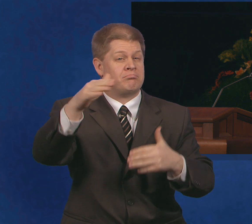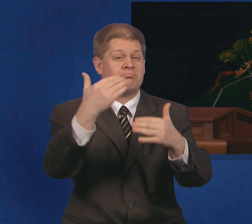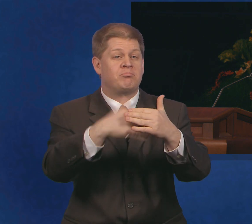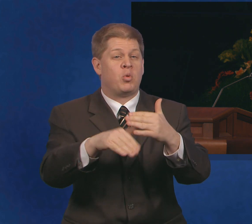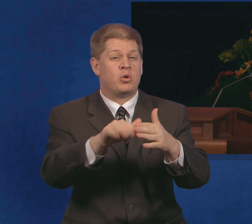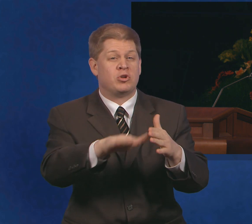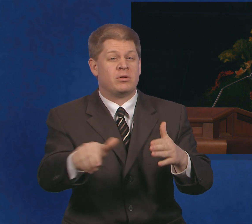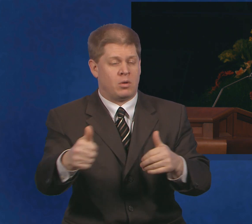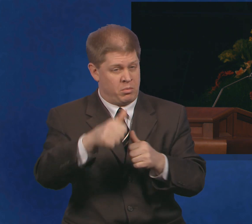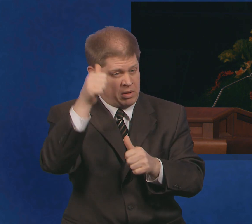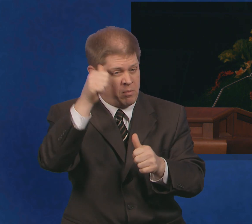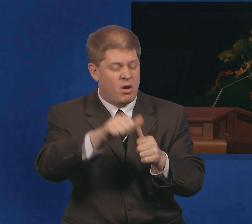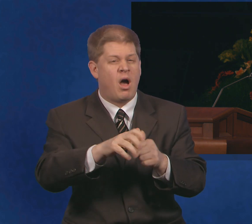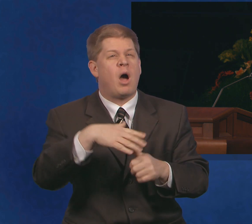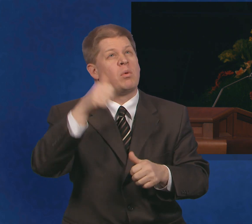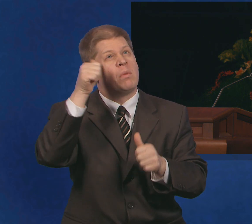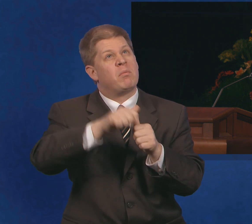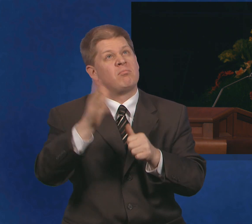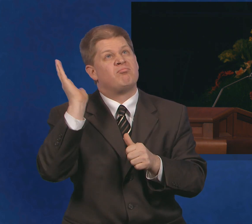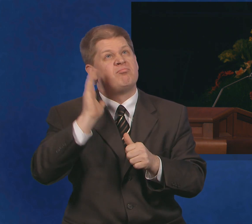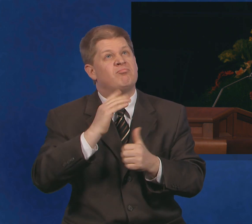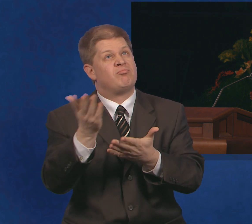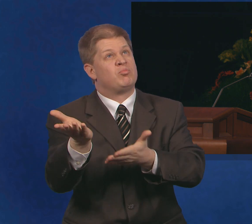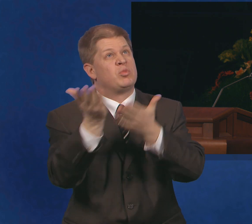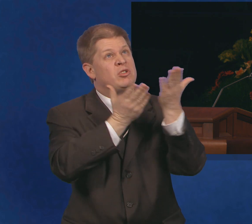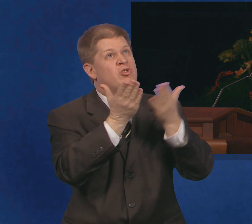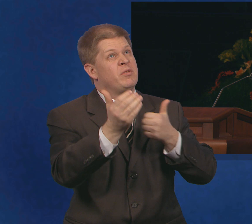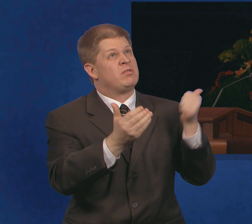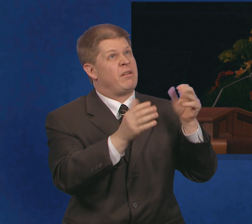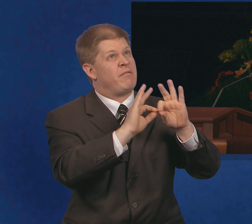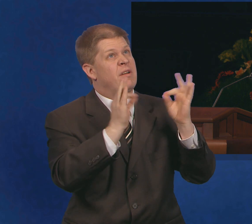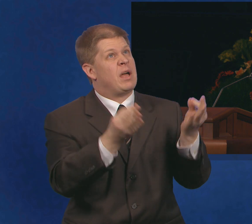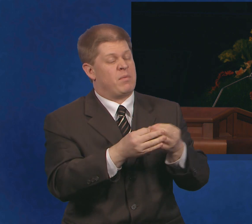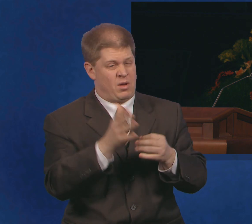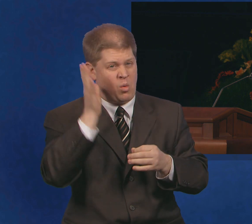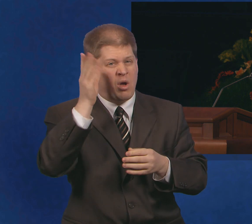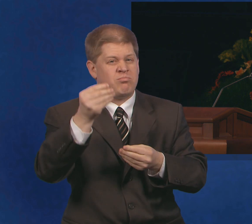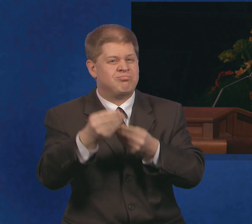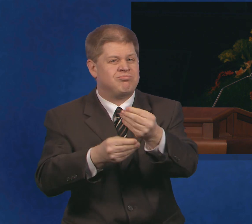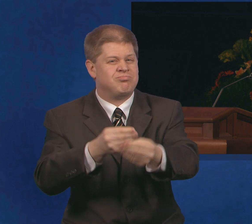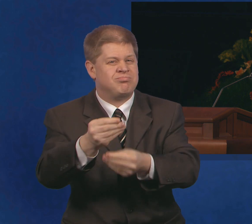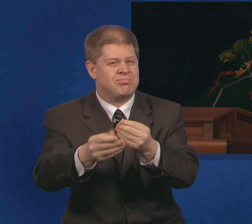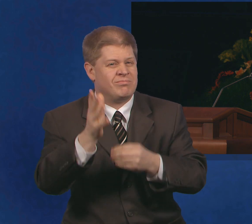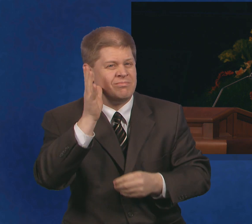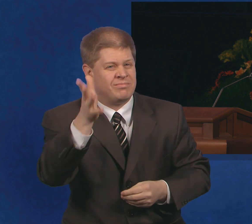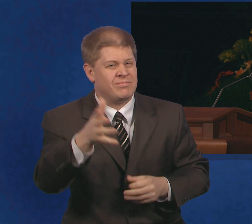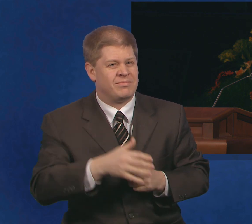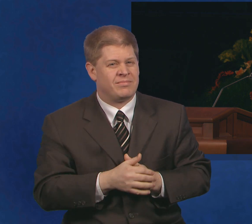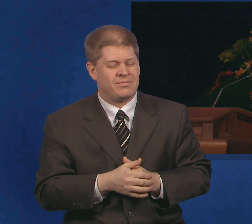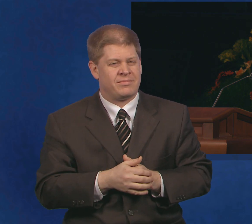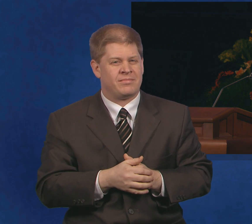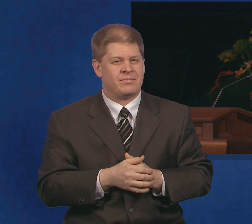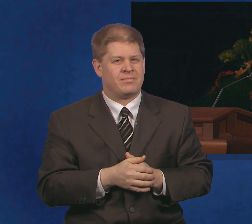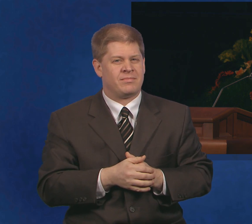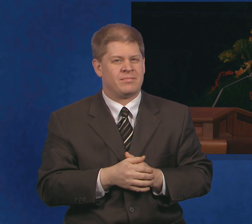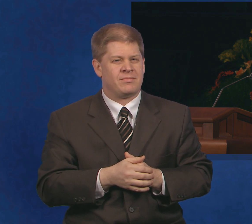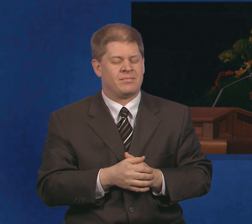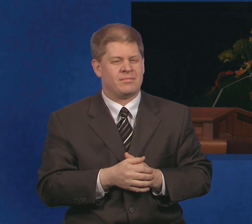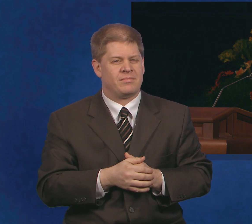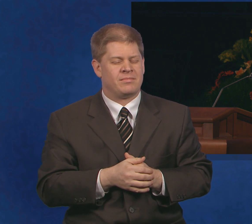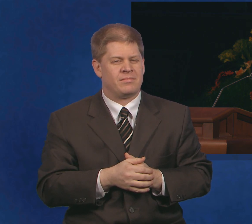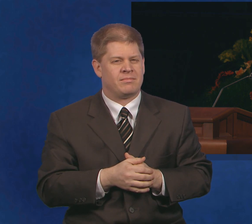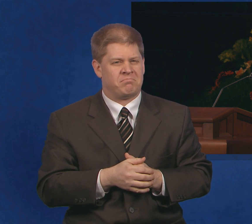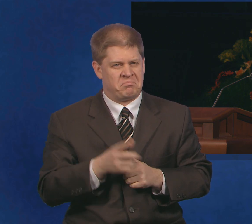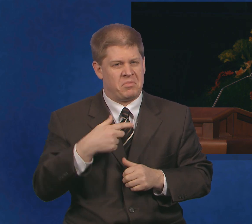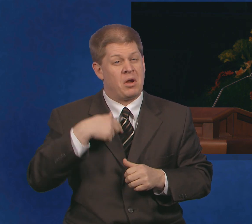giving kindly service for the Lord. I remember that feeling of quiet satisfaction from childhood